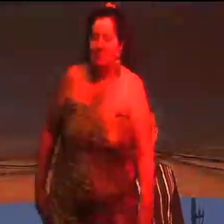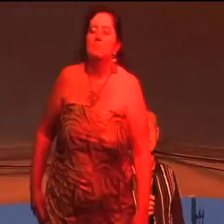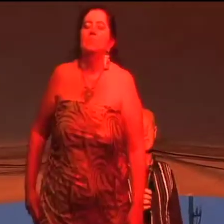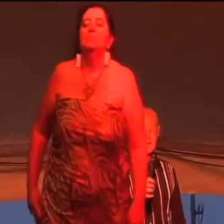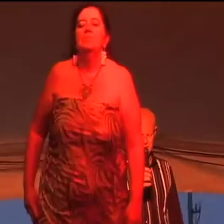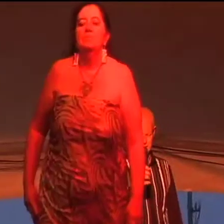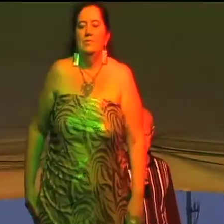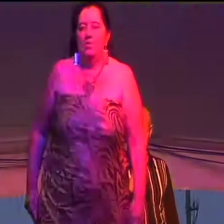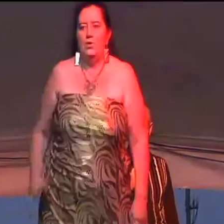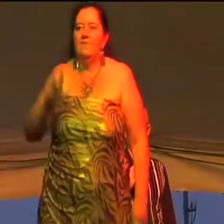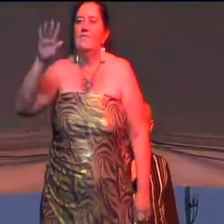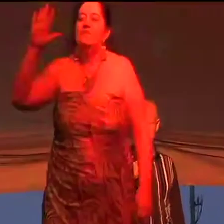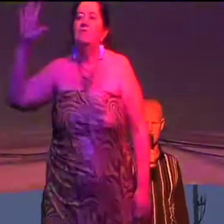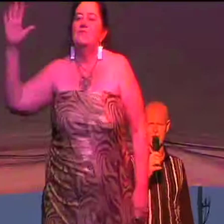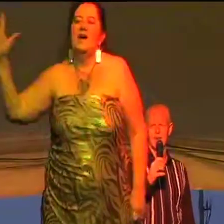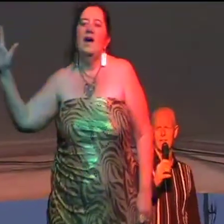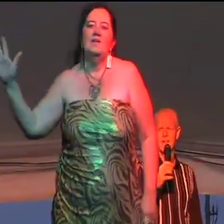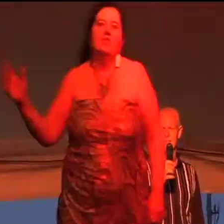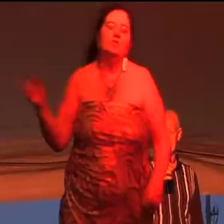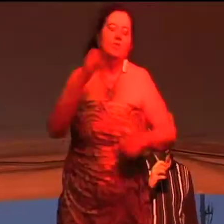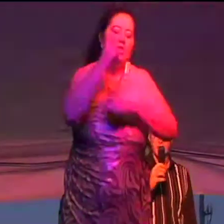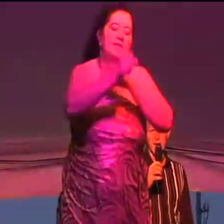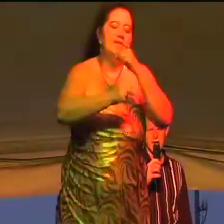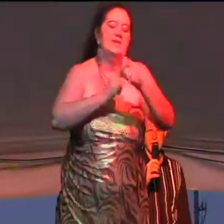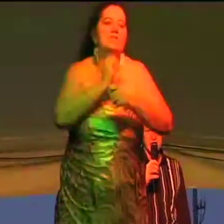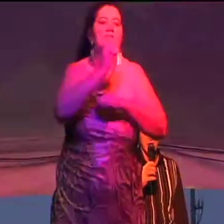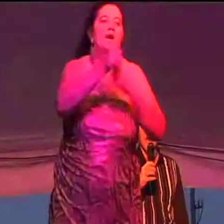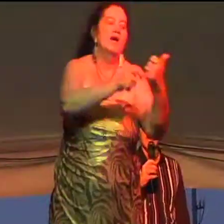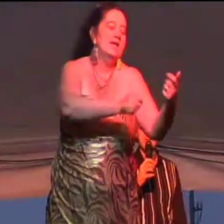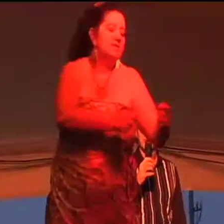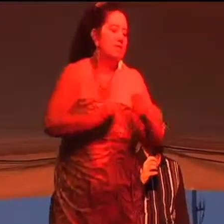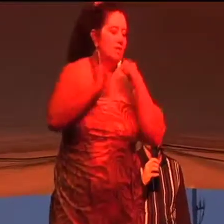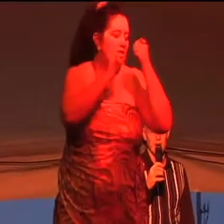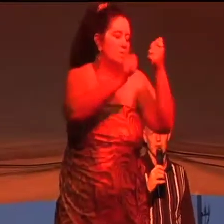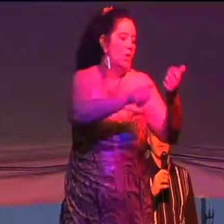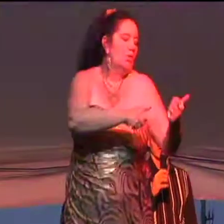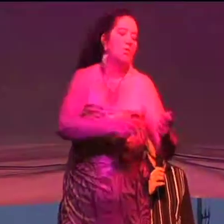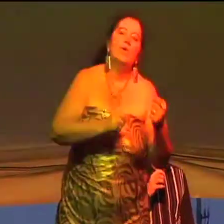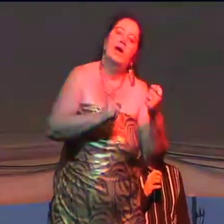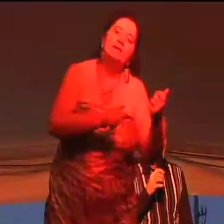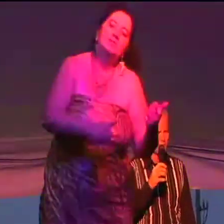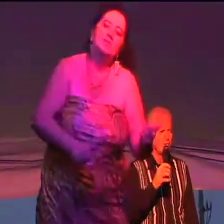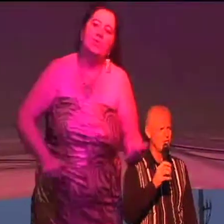PANDEMONIUM thirty-five long years have passed, old times have split